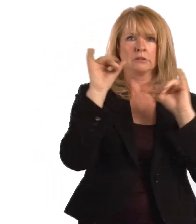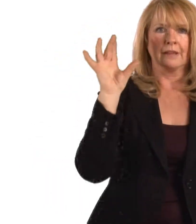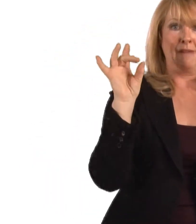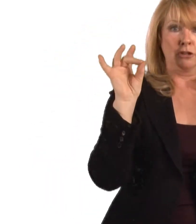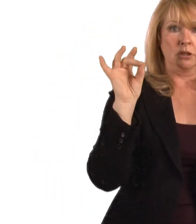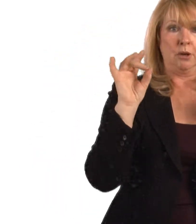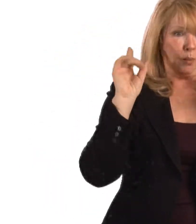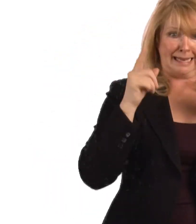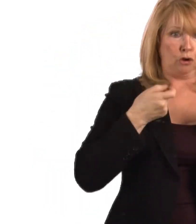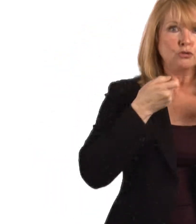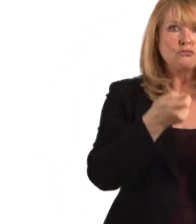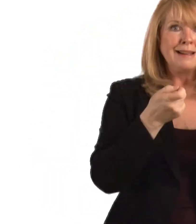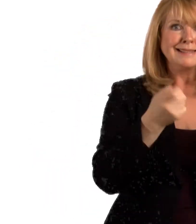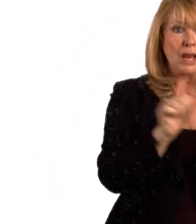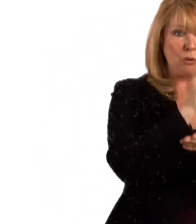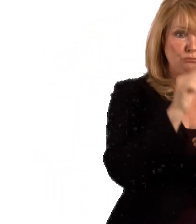future.